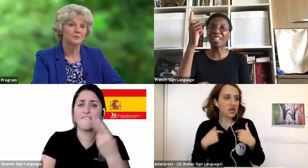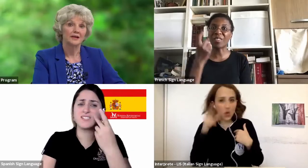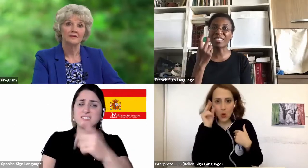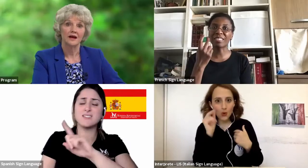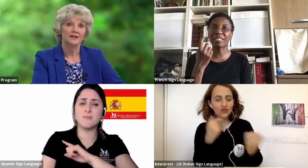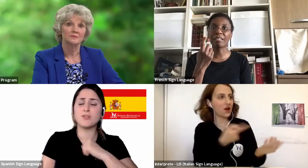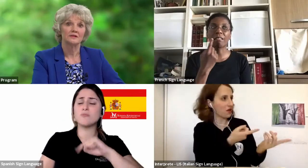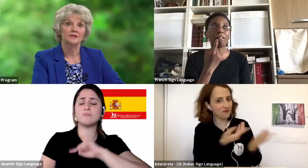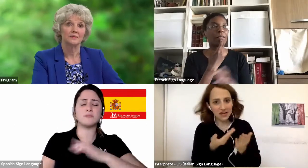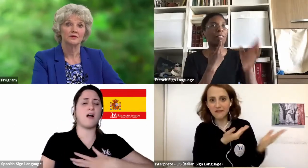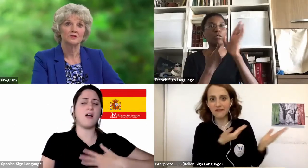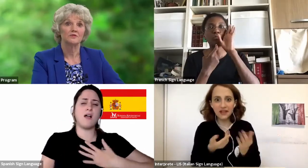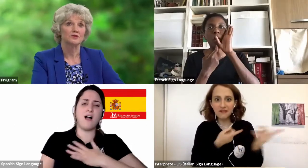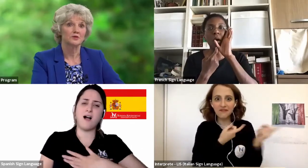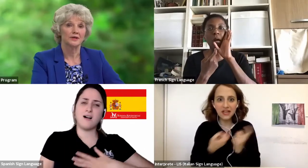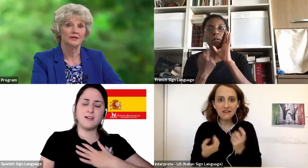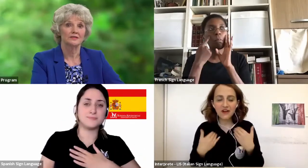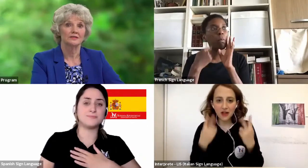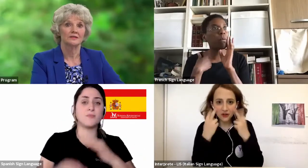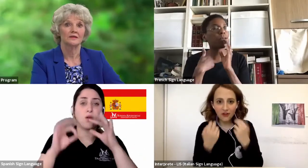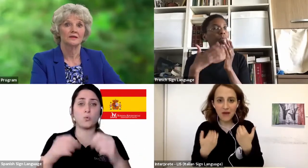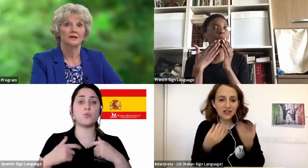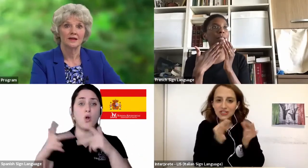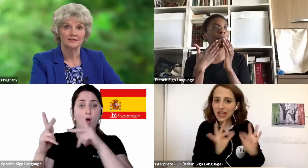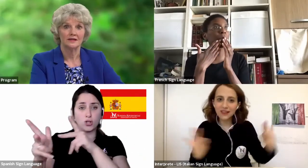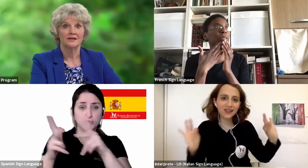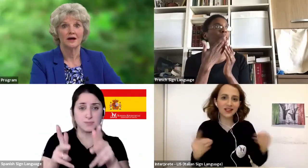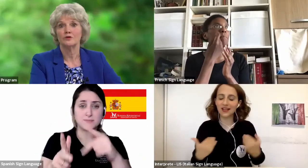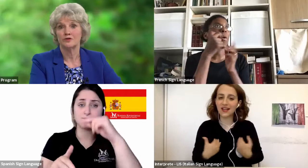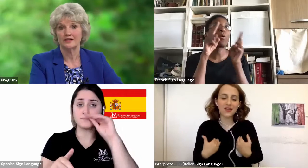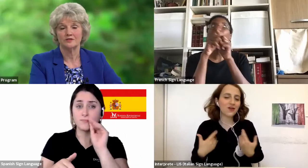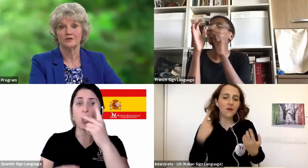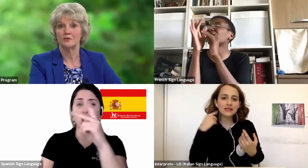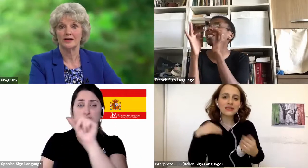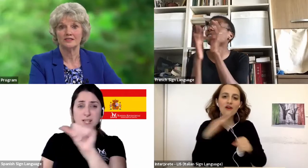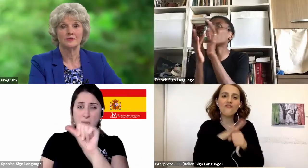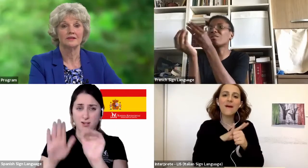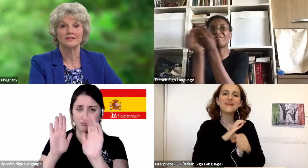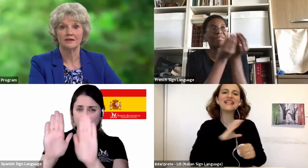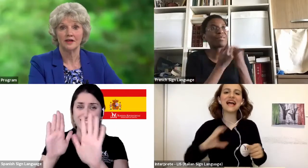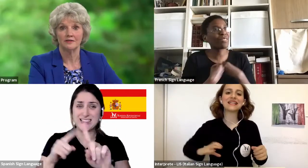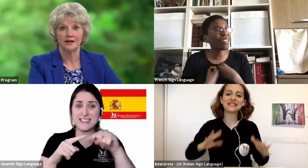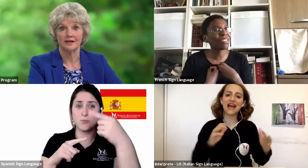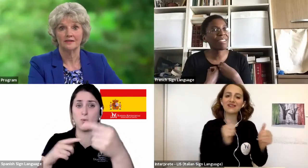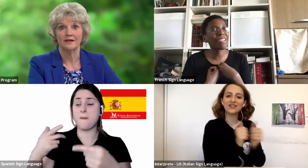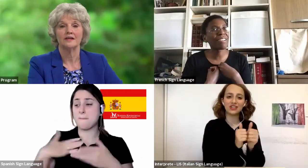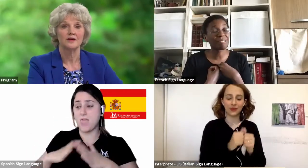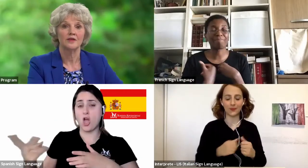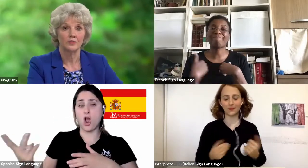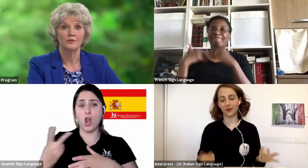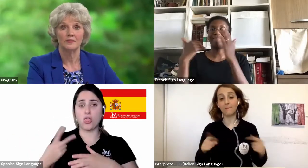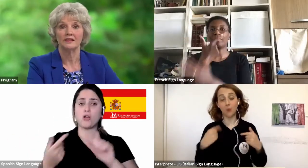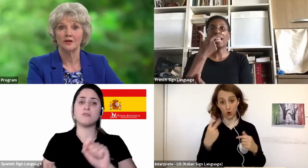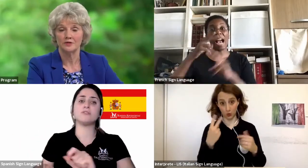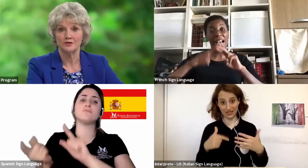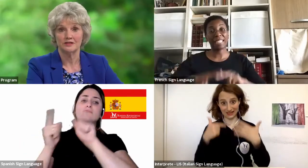After being in the hospital in Belgium for two weeks, my son and I were transferred to a hospital in South Carolina so